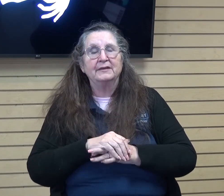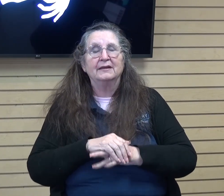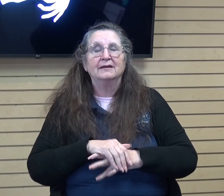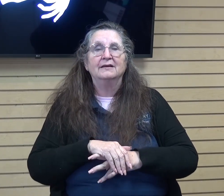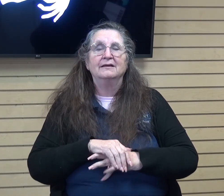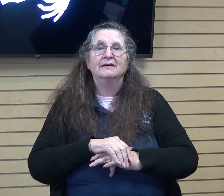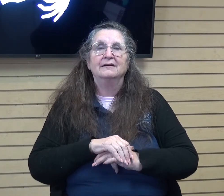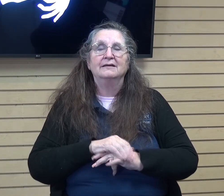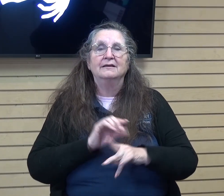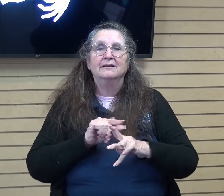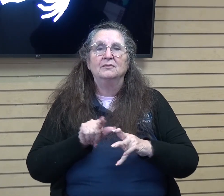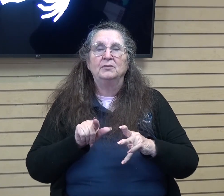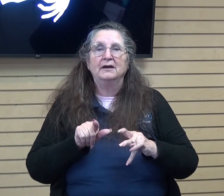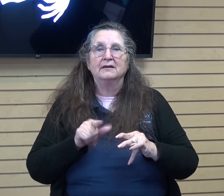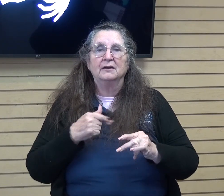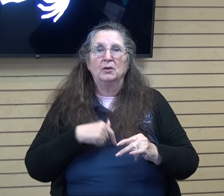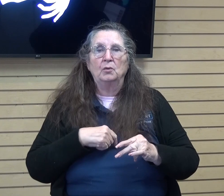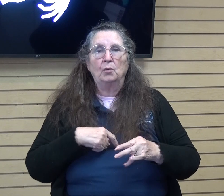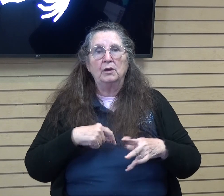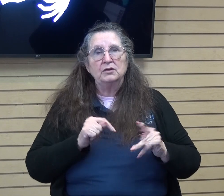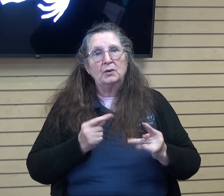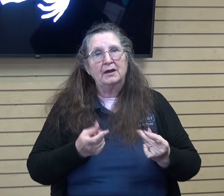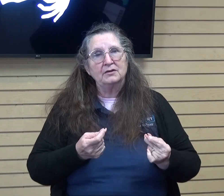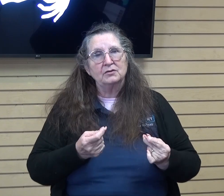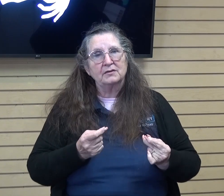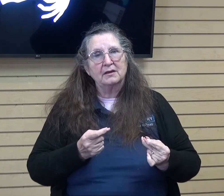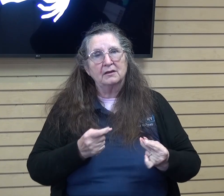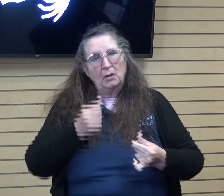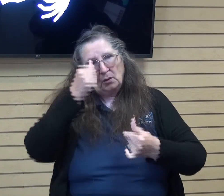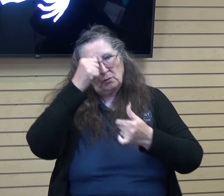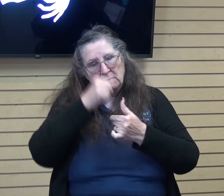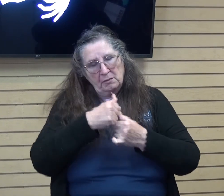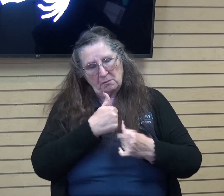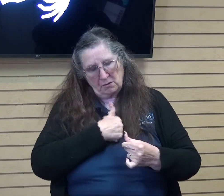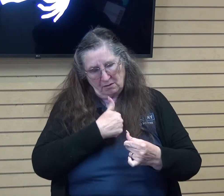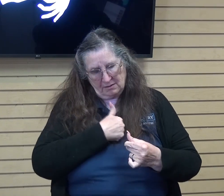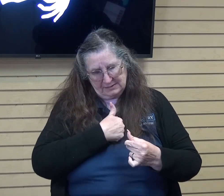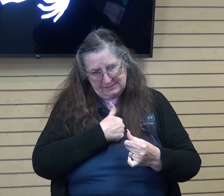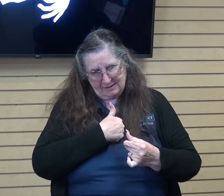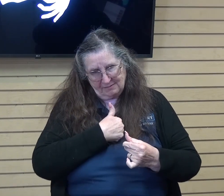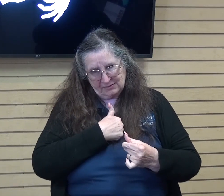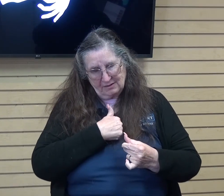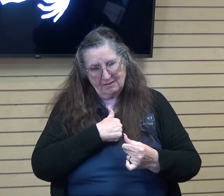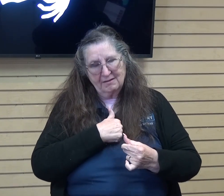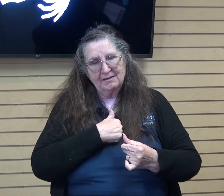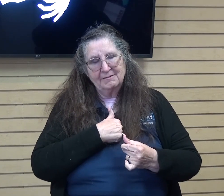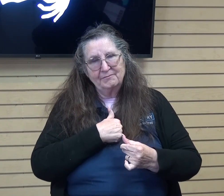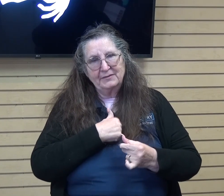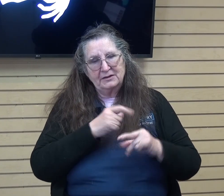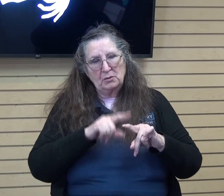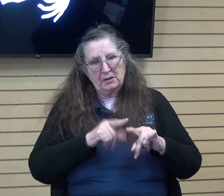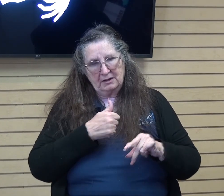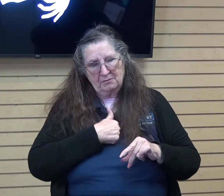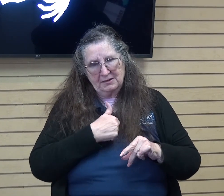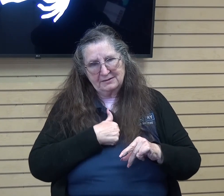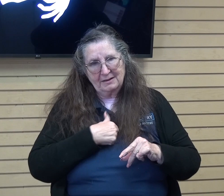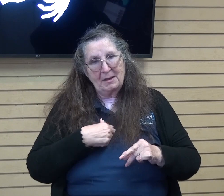but we try and do things on our own um so my reminder for us today